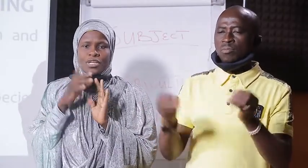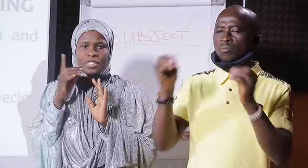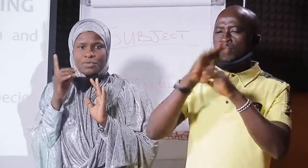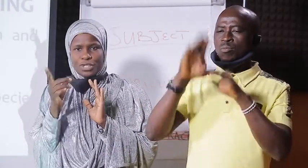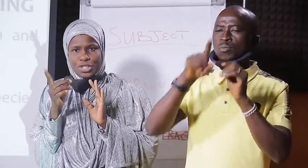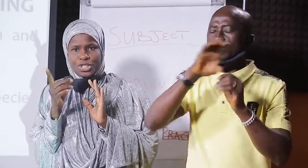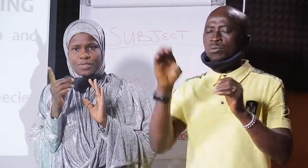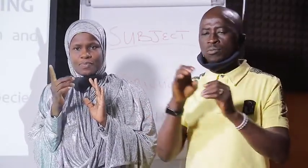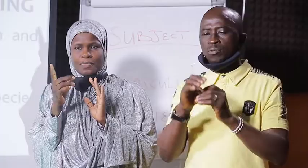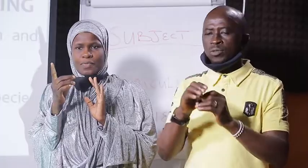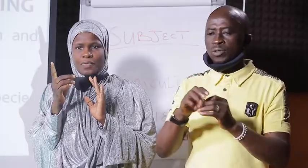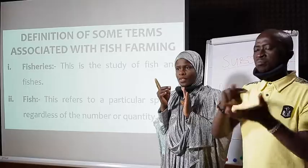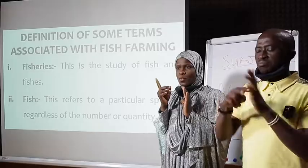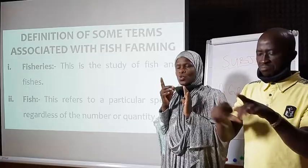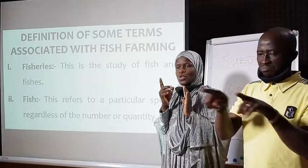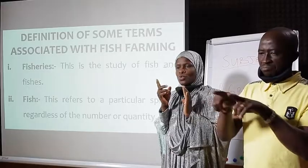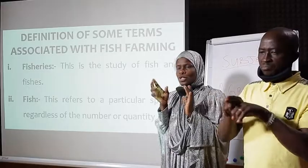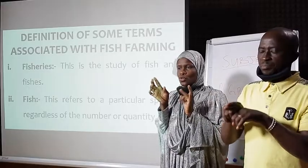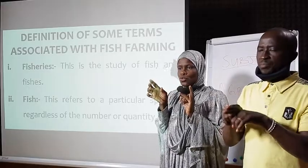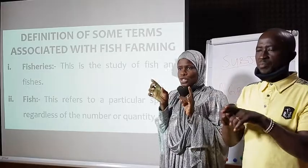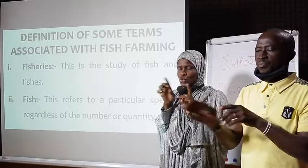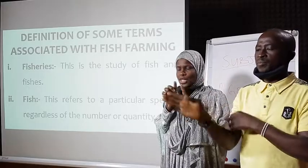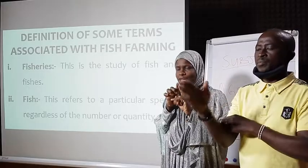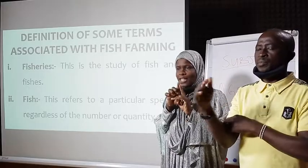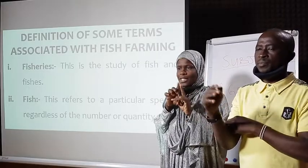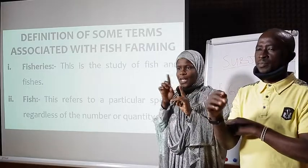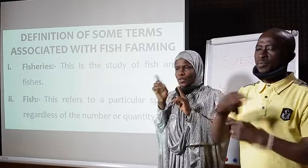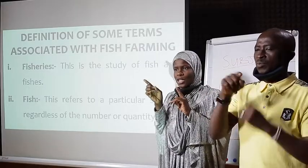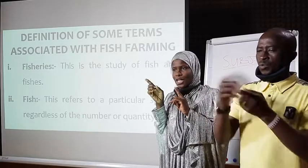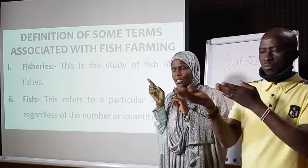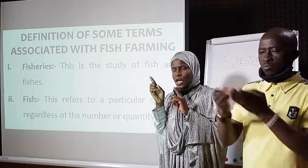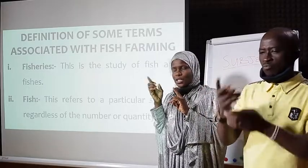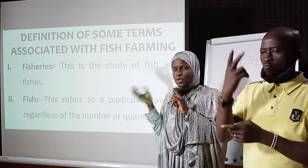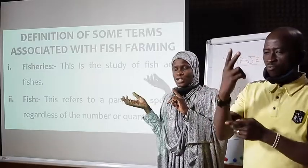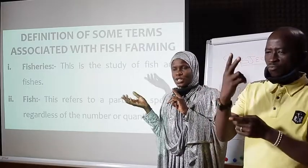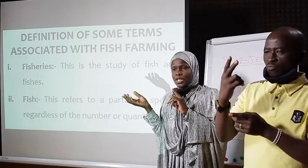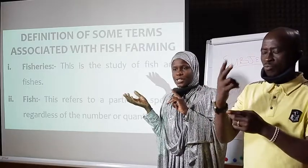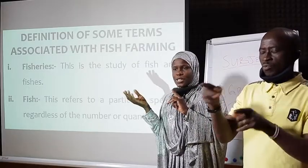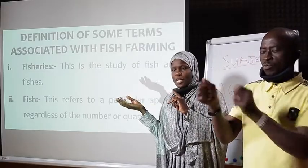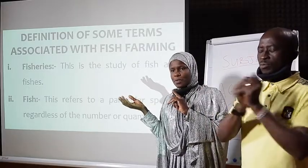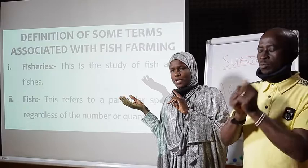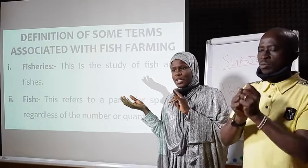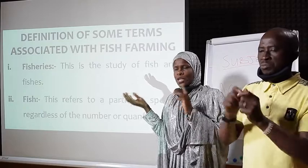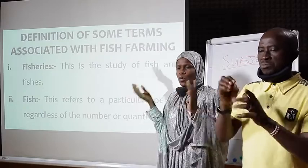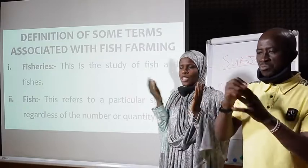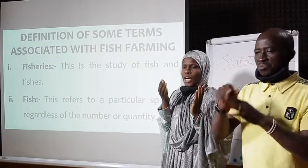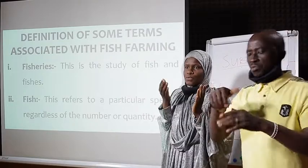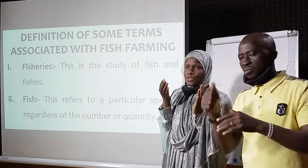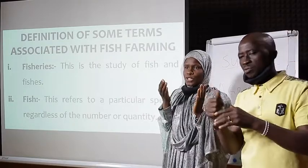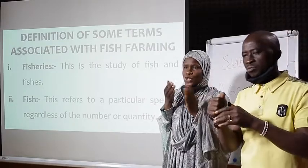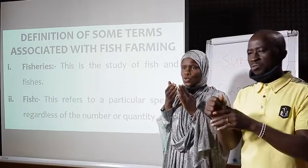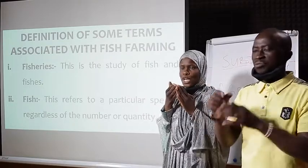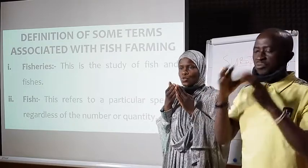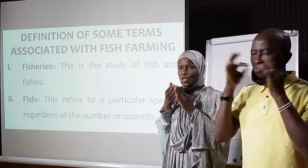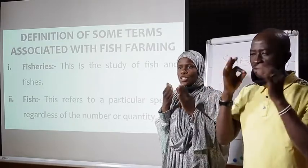as what? Fish. But when you bring two fishes together, that is another species, that is the tilapia with the